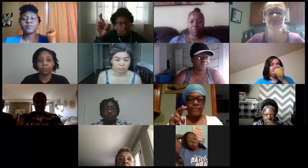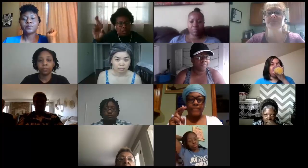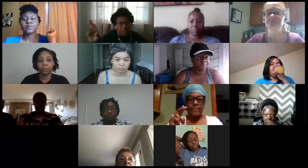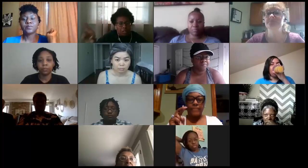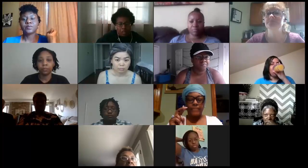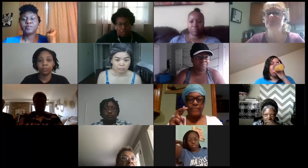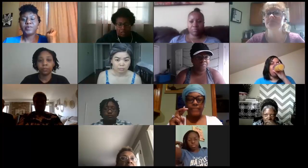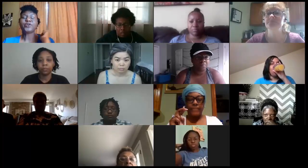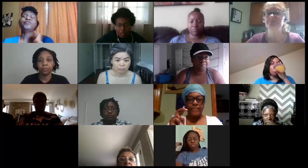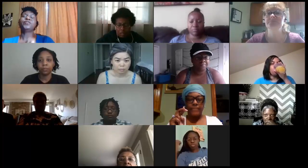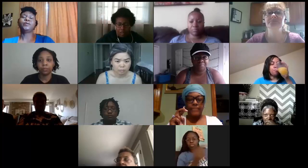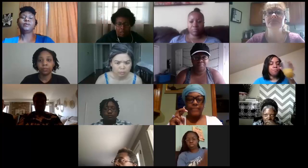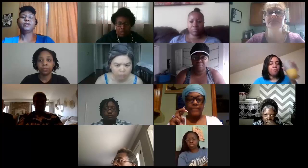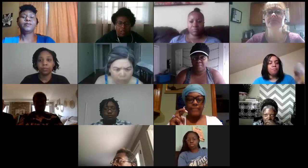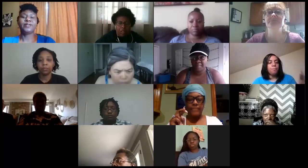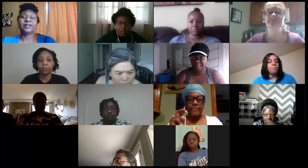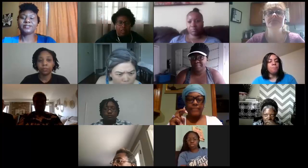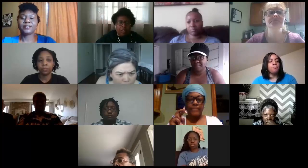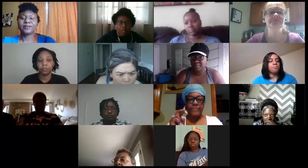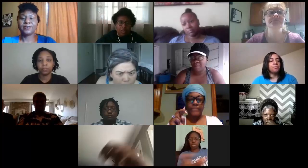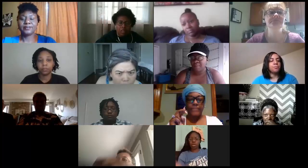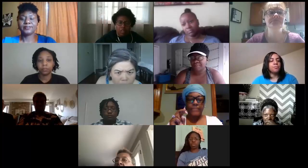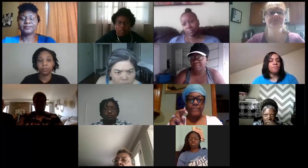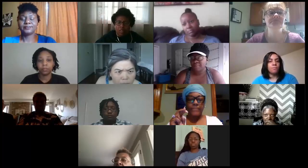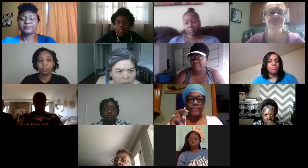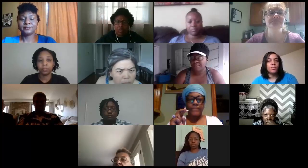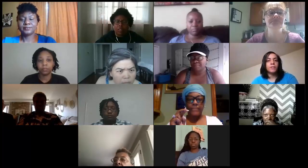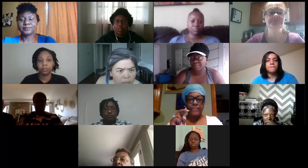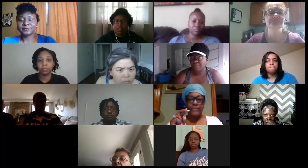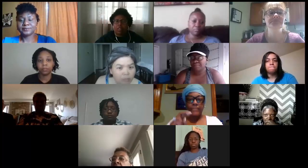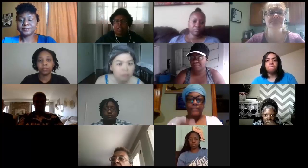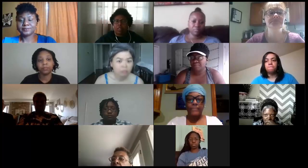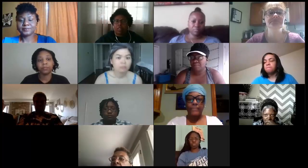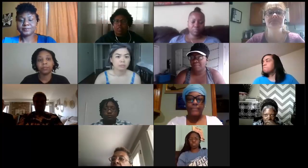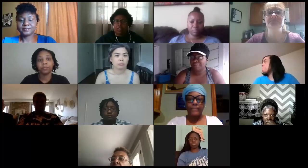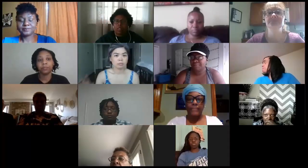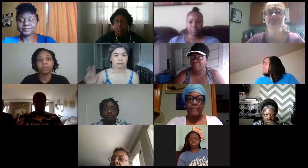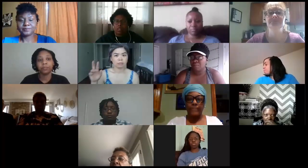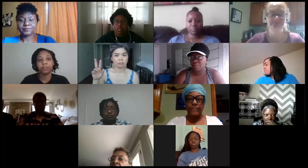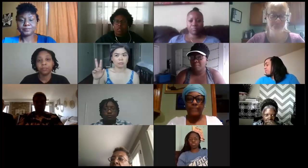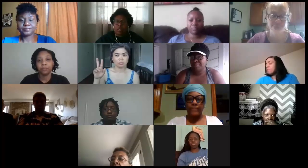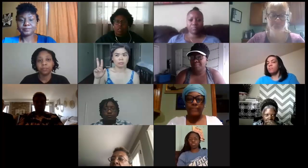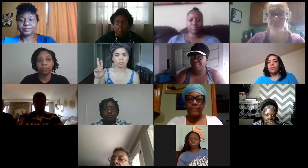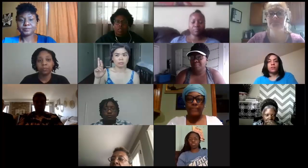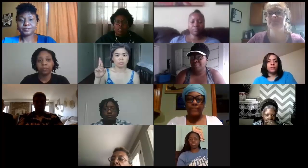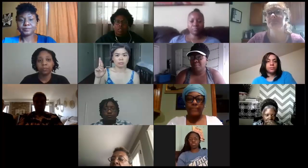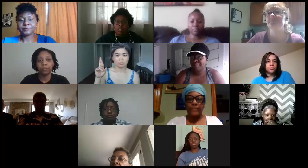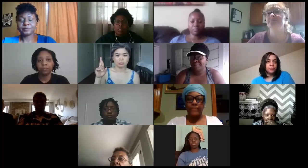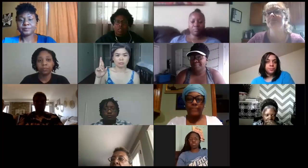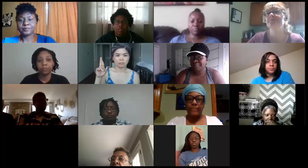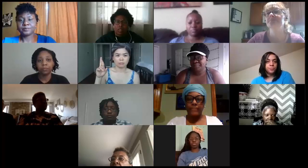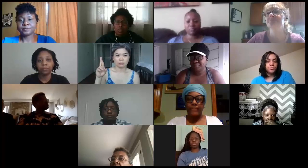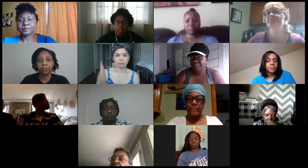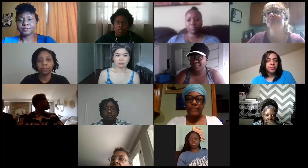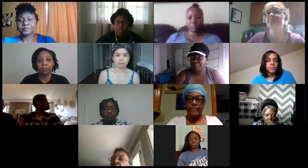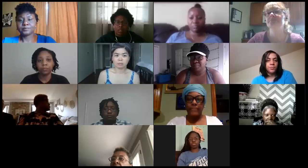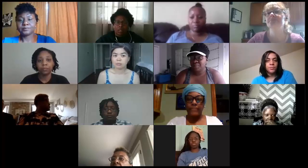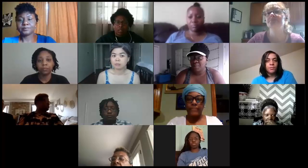speaker view in the top in the top right hand corner of your zoom screen you should see